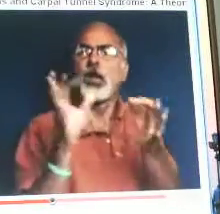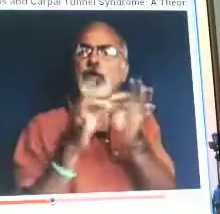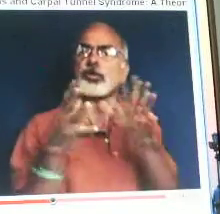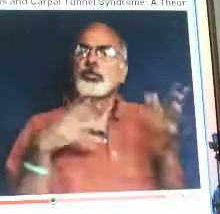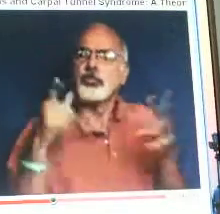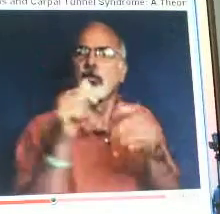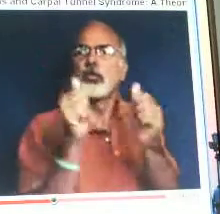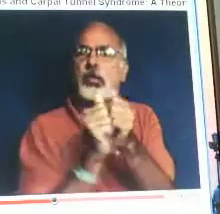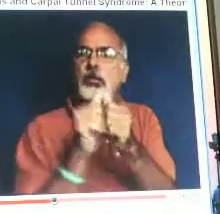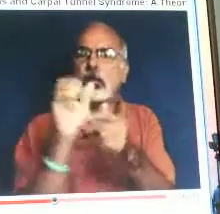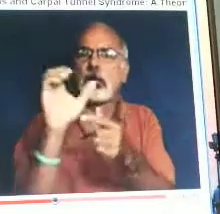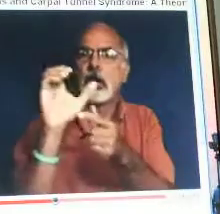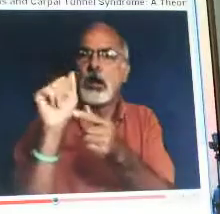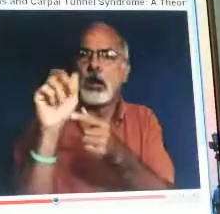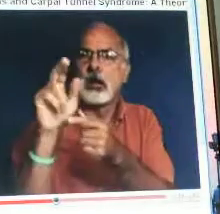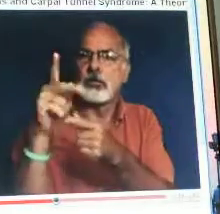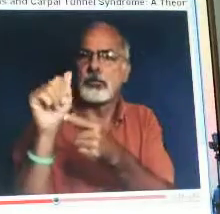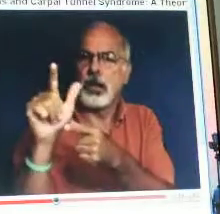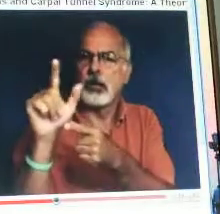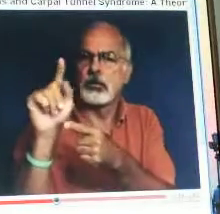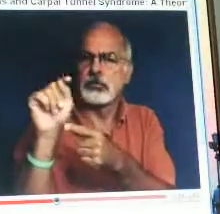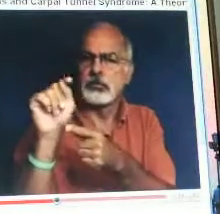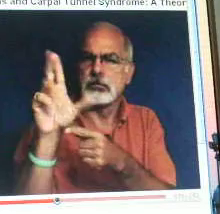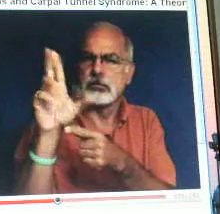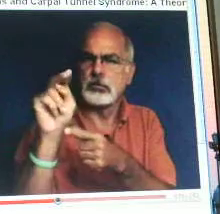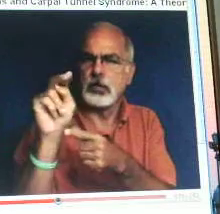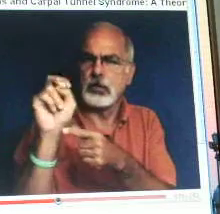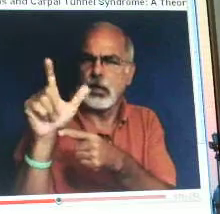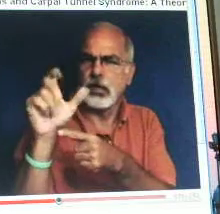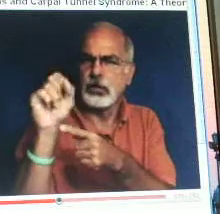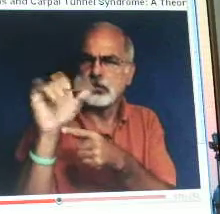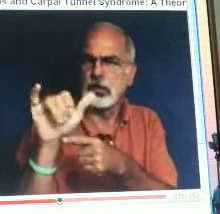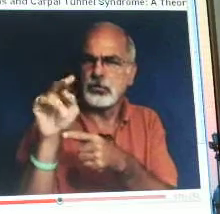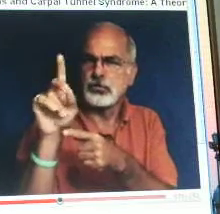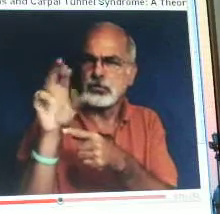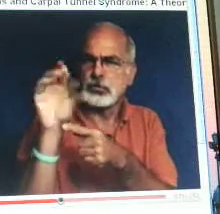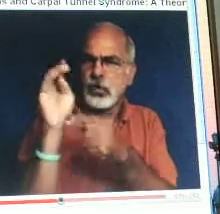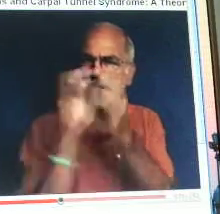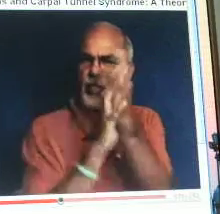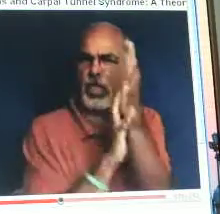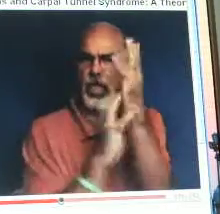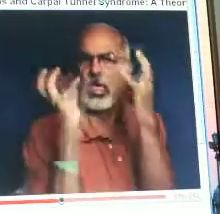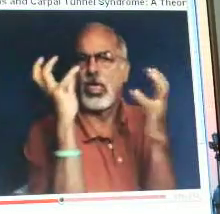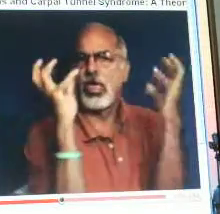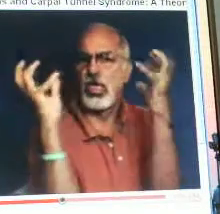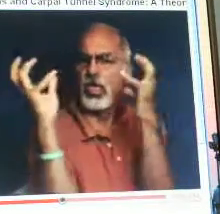impacted interpreters with carpal tunnel syndrome.